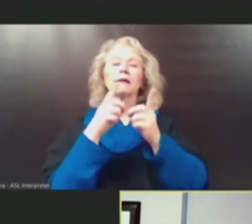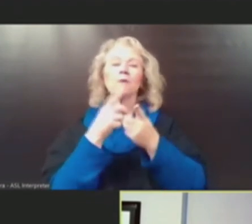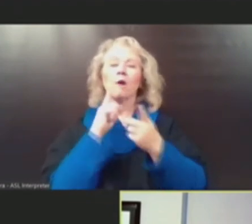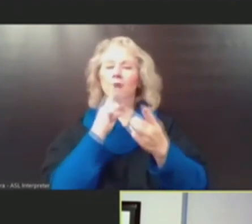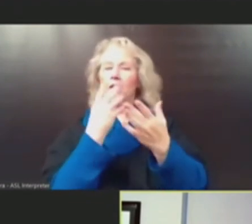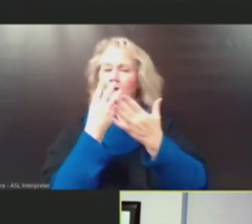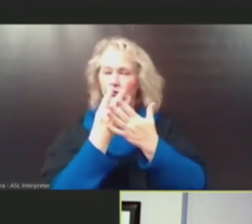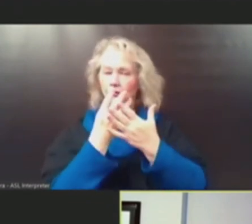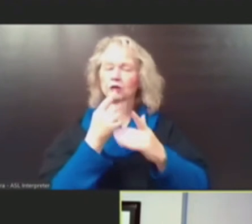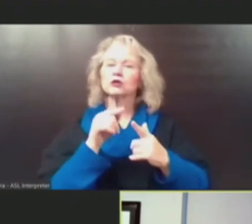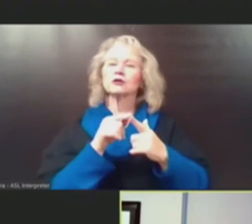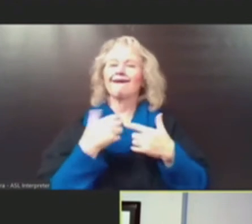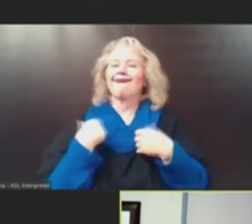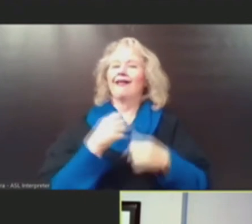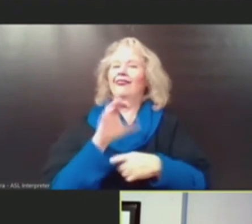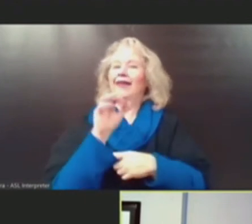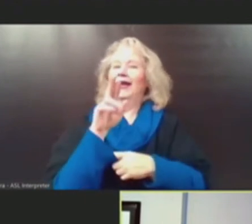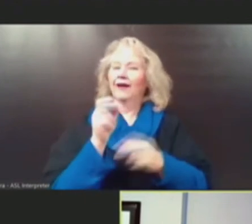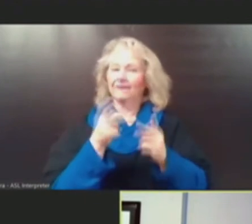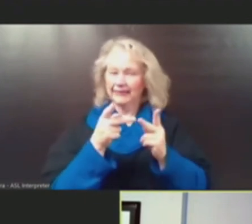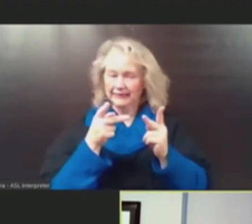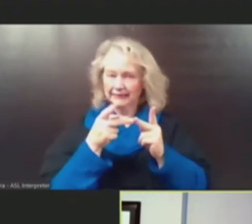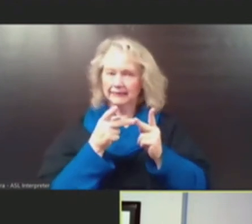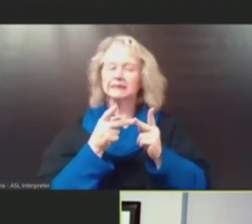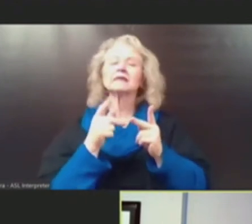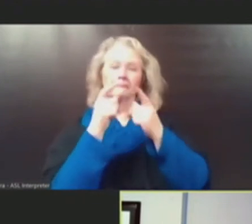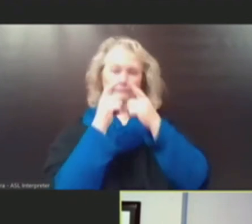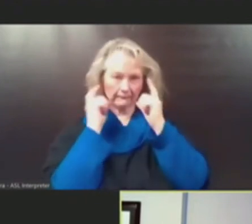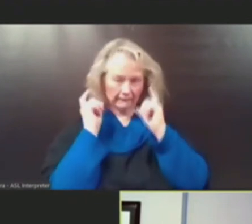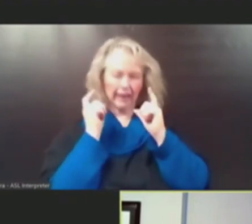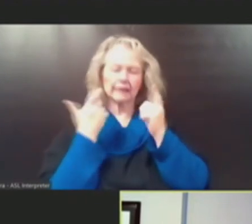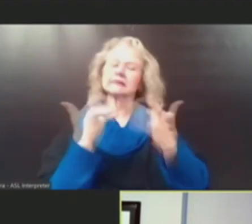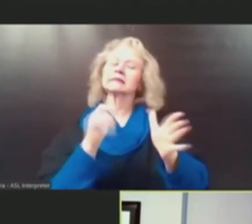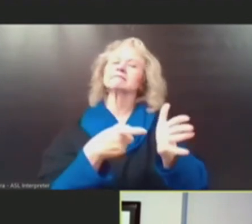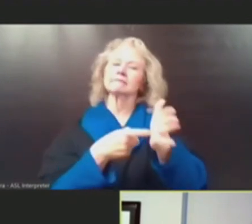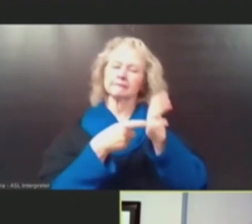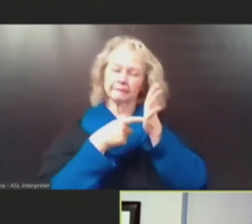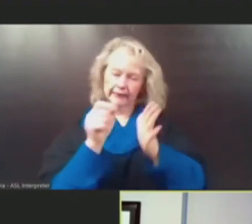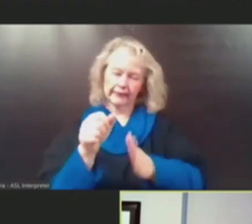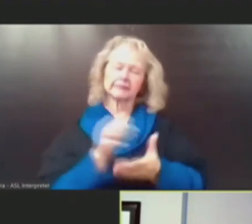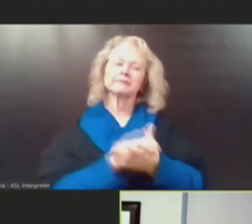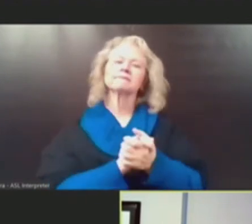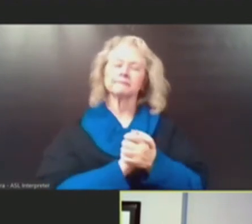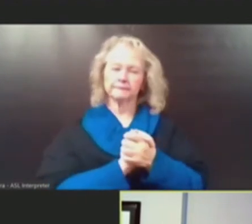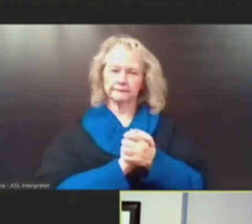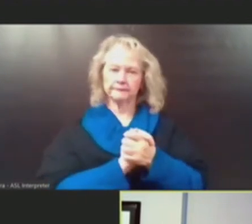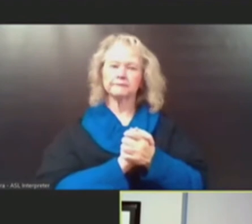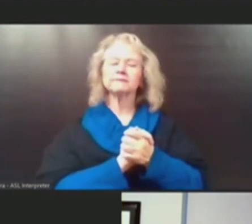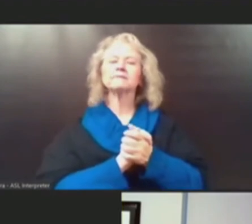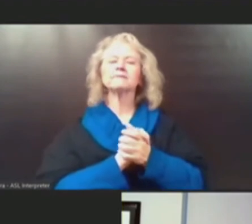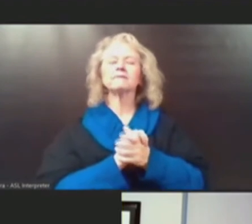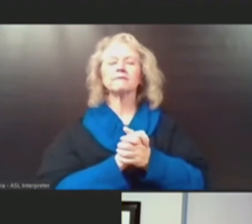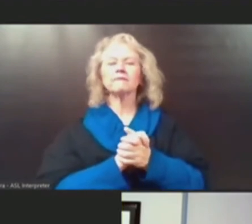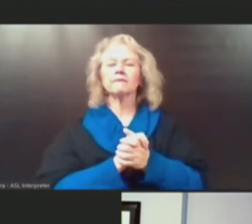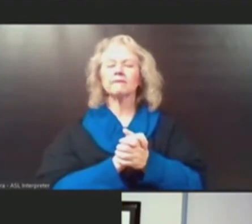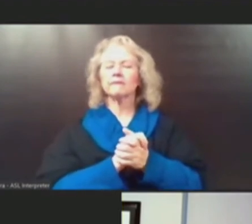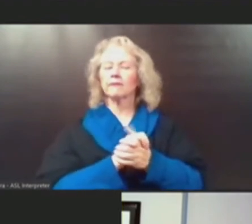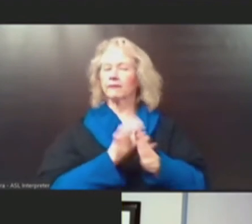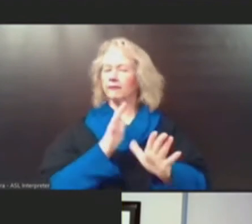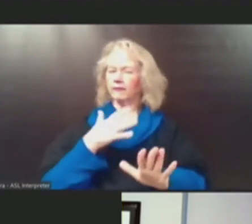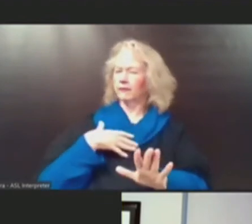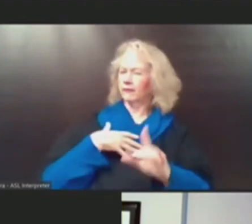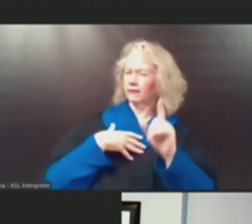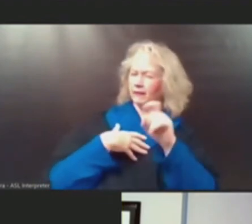facilities, that mask mandates still will exist. I'm sorry, just to clarify,